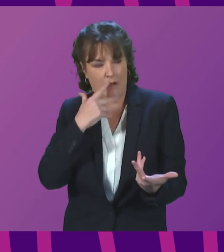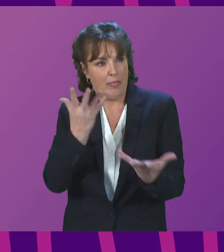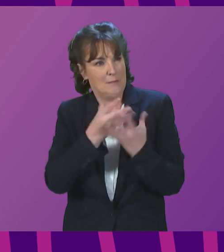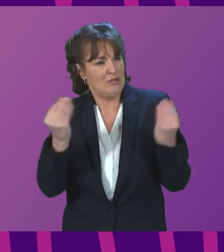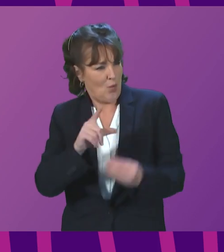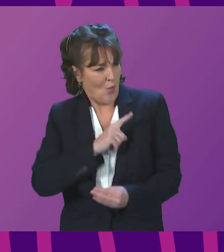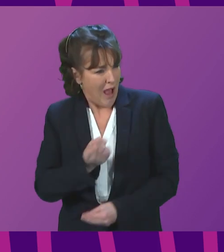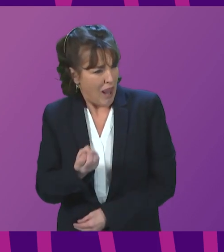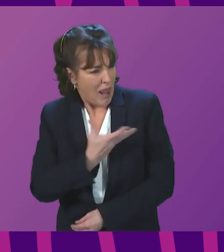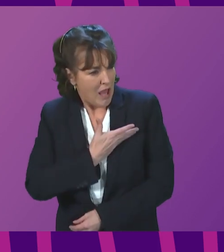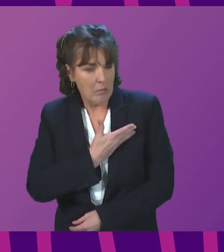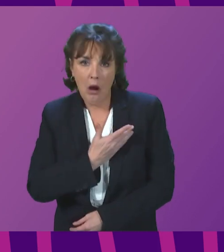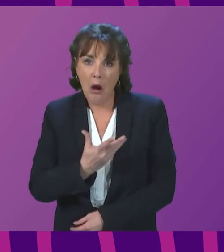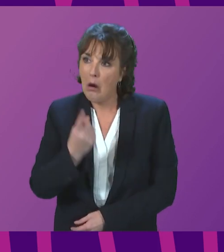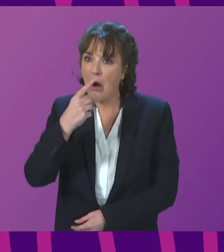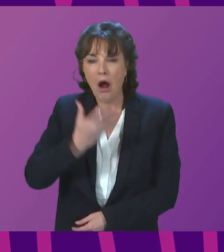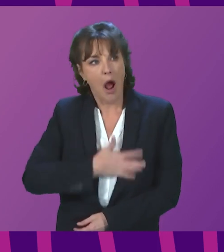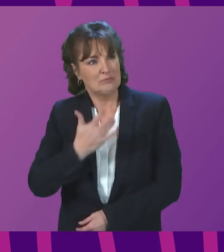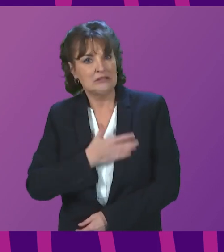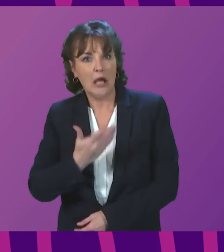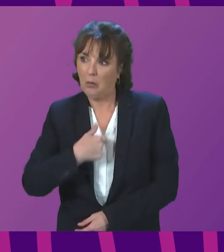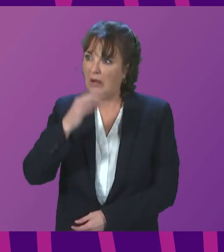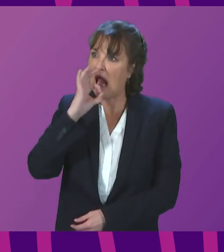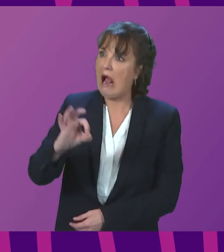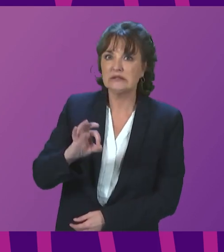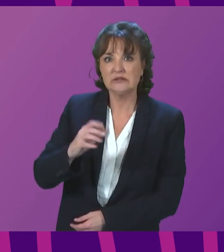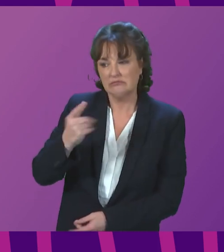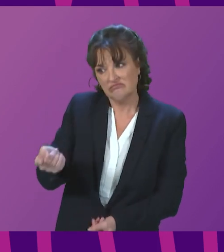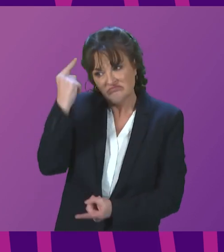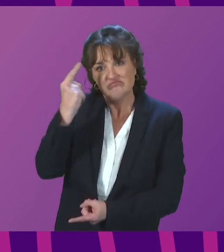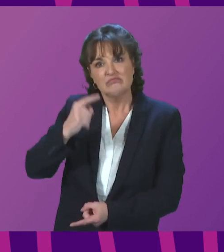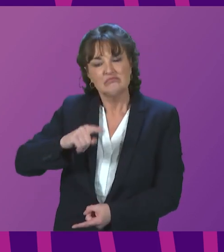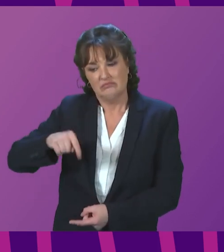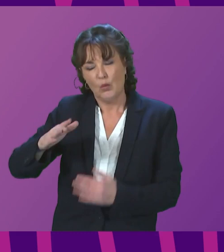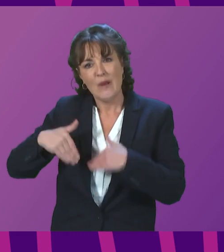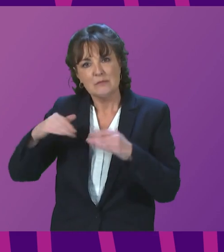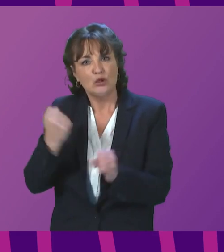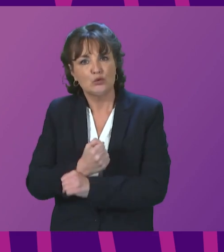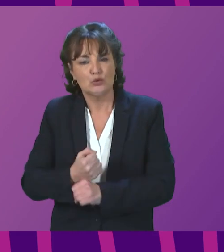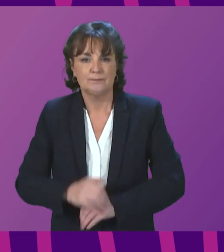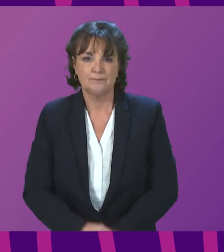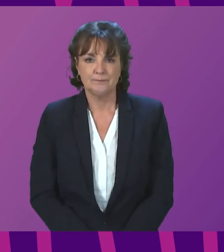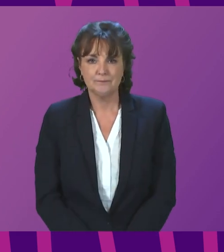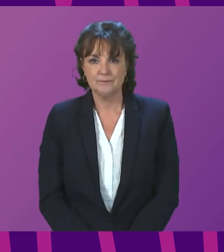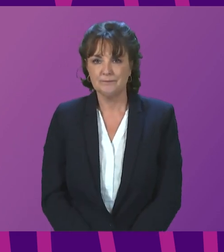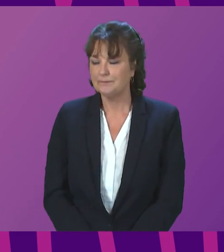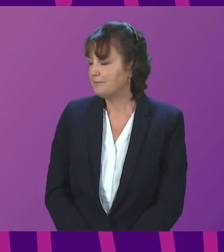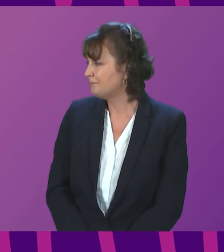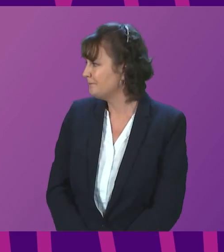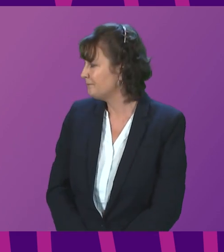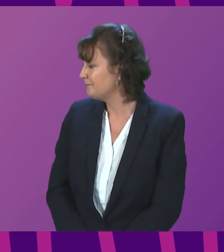Labour are so upset by the fact that we are calling for that action. Question number four, Bob Dorris.